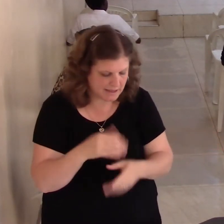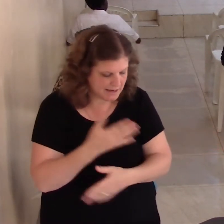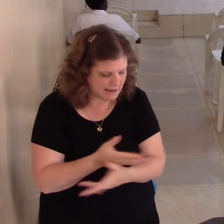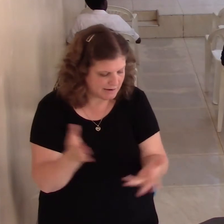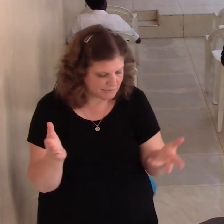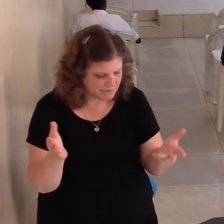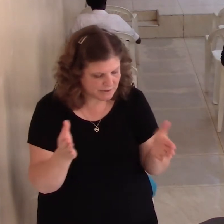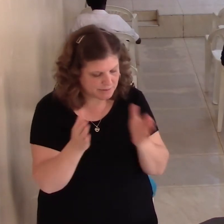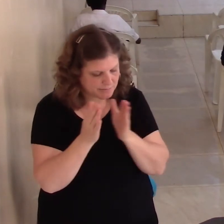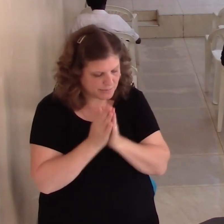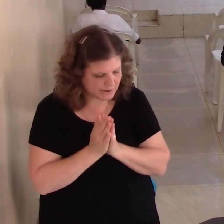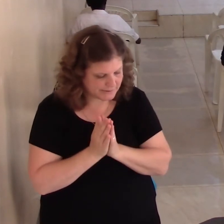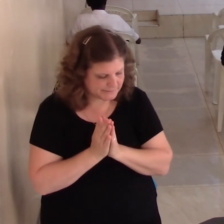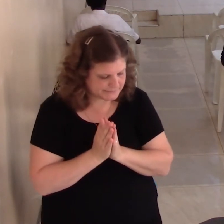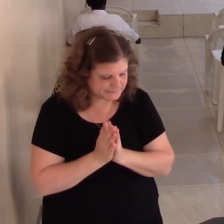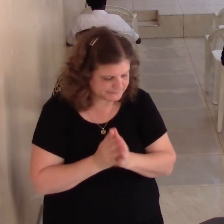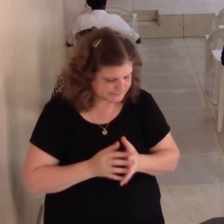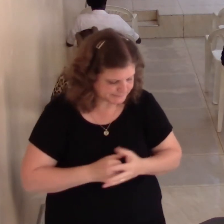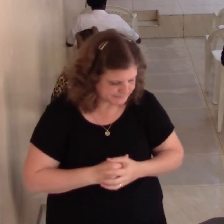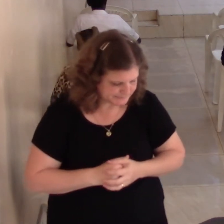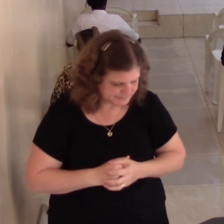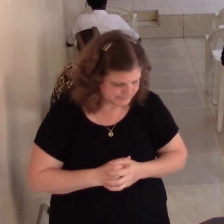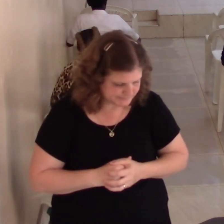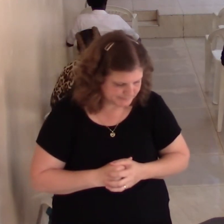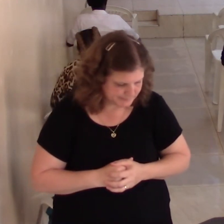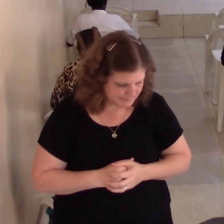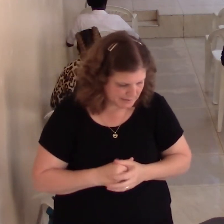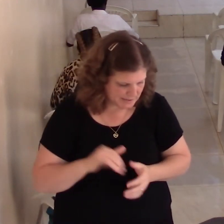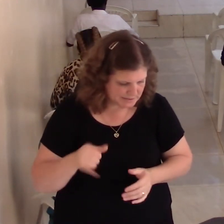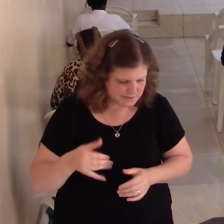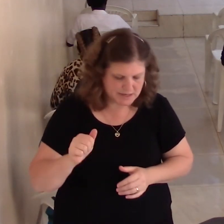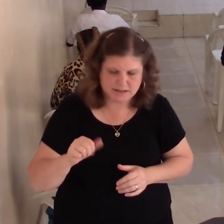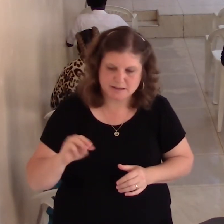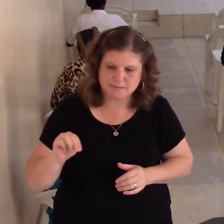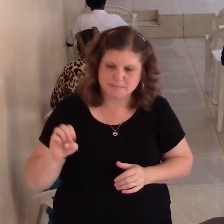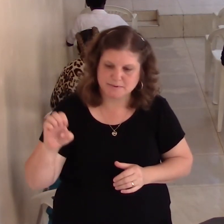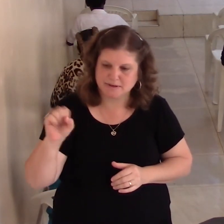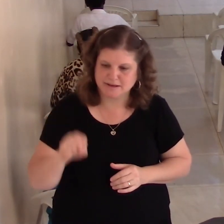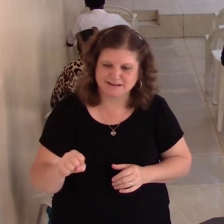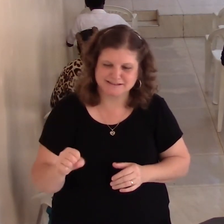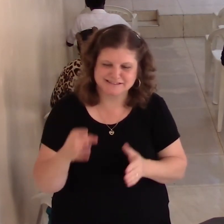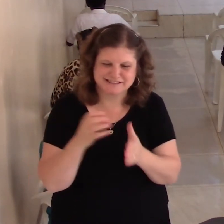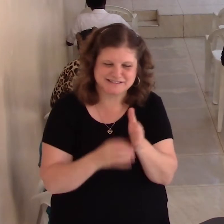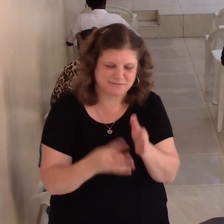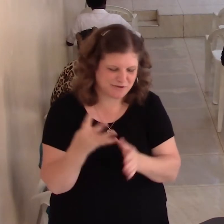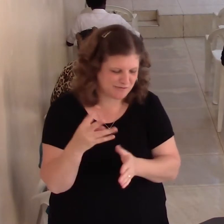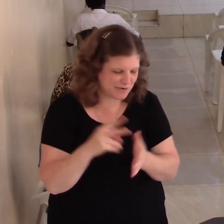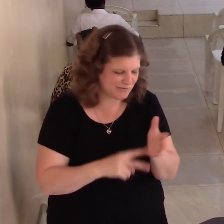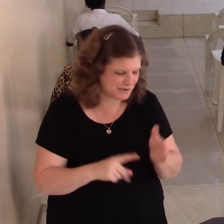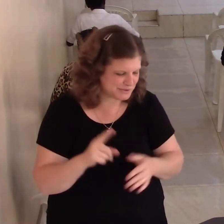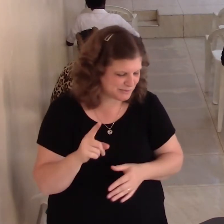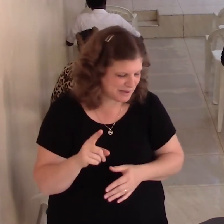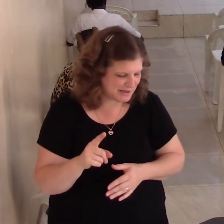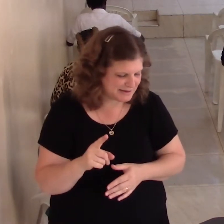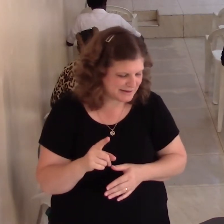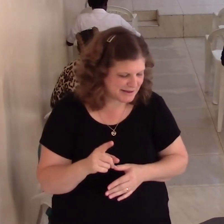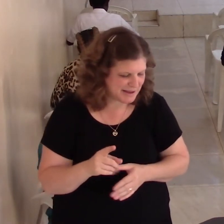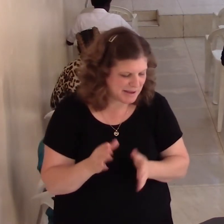Pray. Also, look at James, chapter 4, verse 1. Pray according to God's will.